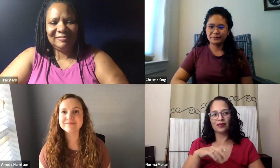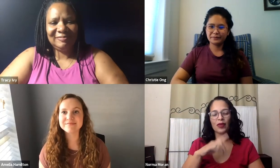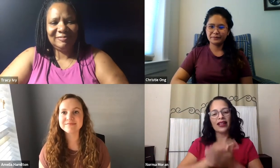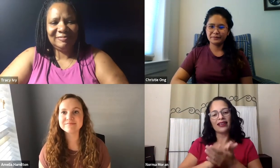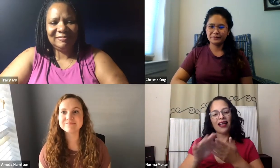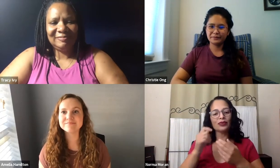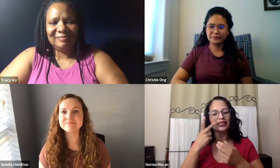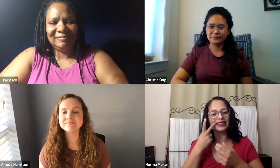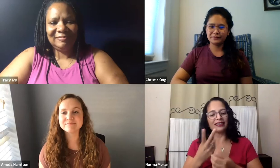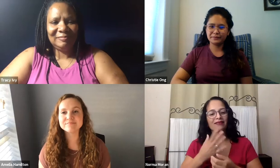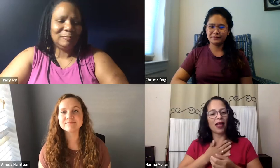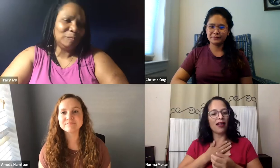started getting involved with NAG.